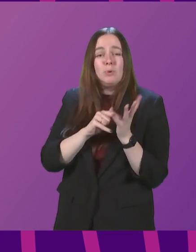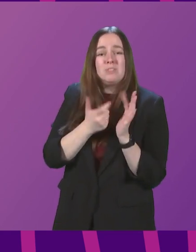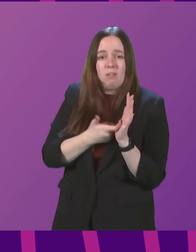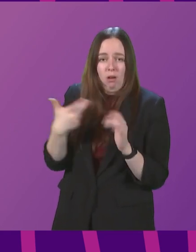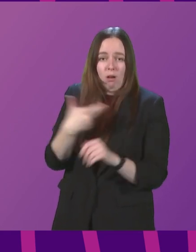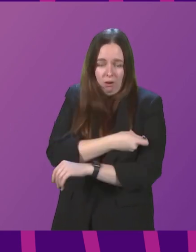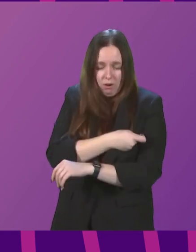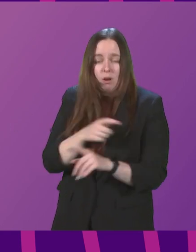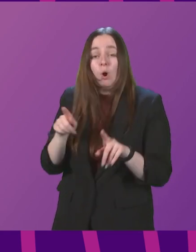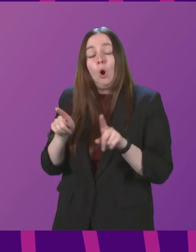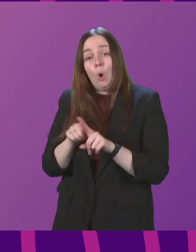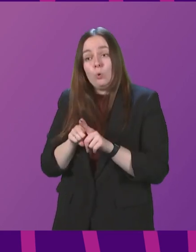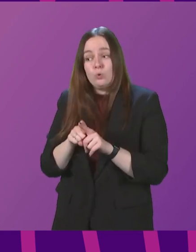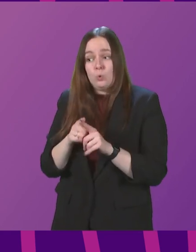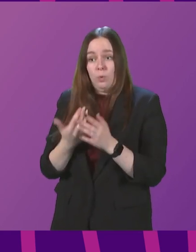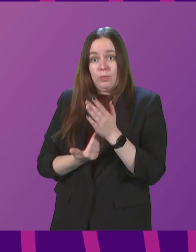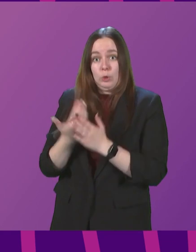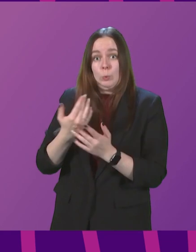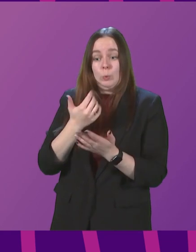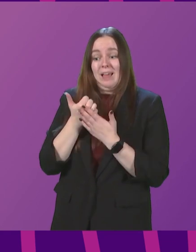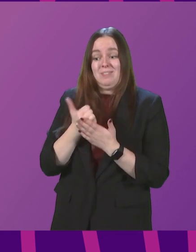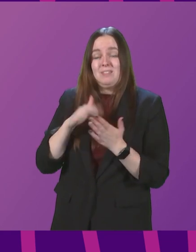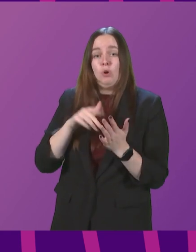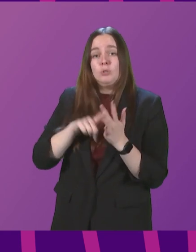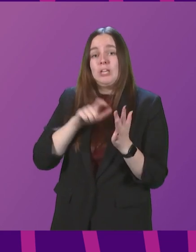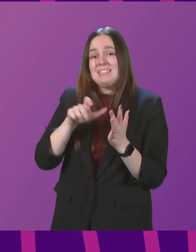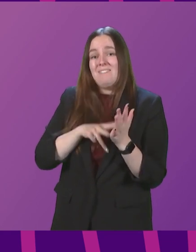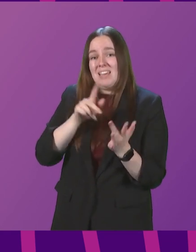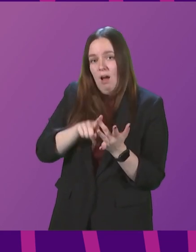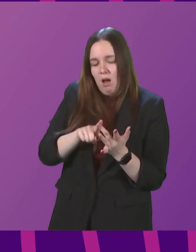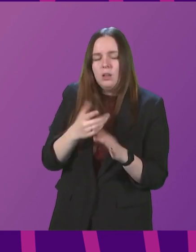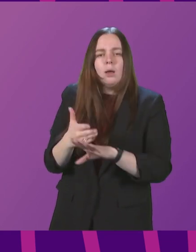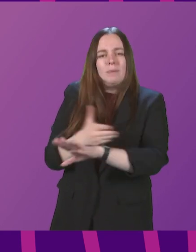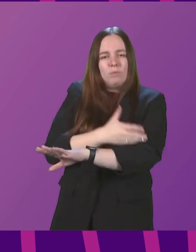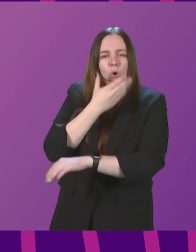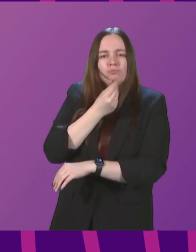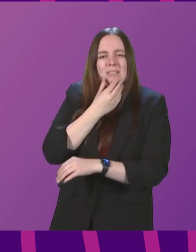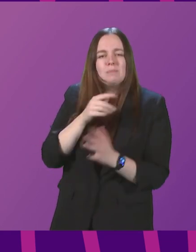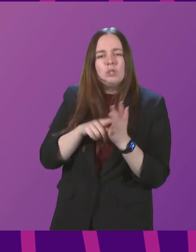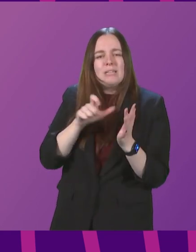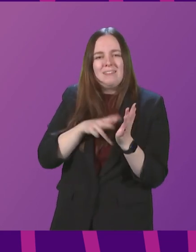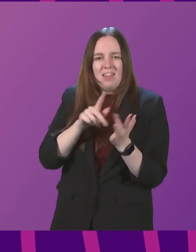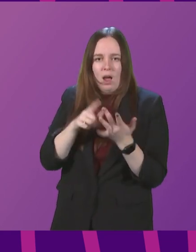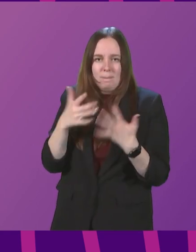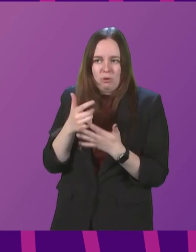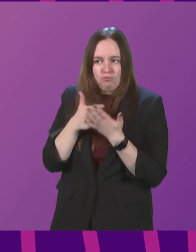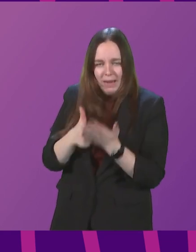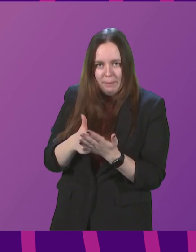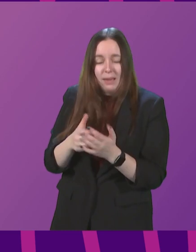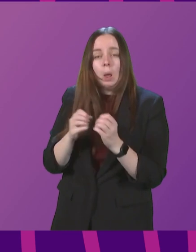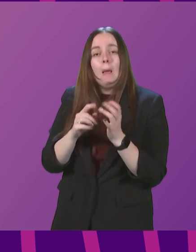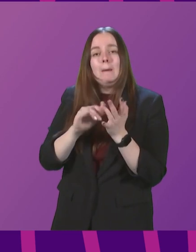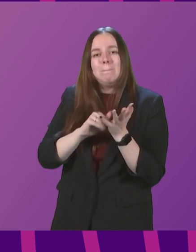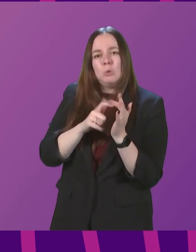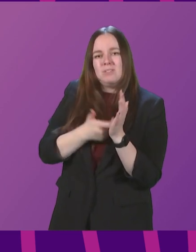also to implement the latest advice from the JCVI. Just before Christmas, the JCVI recommended that booster jags should be